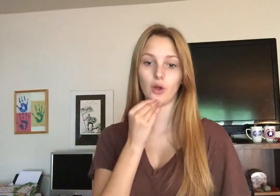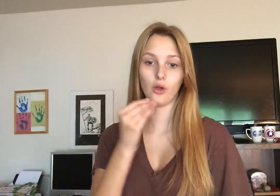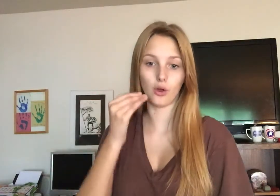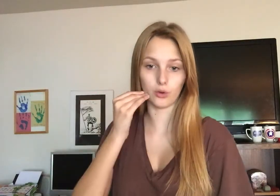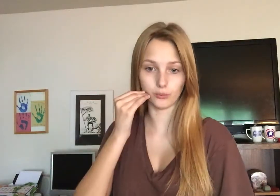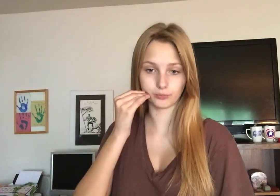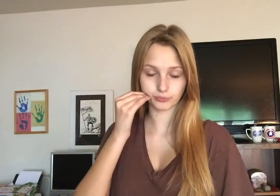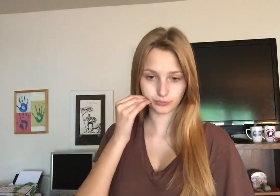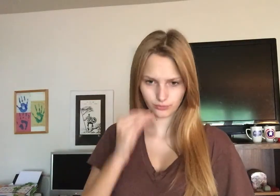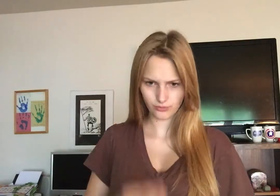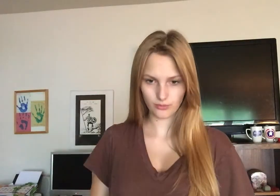home.